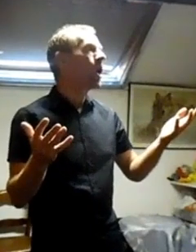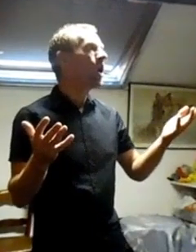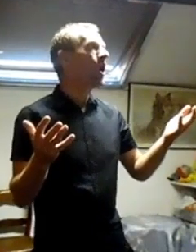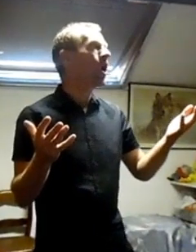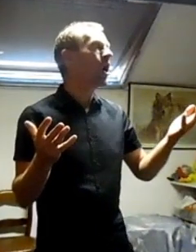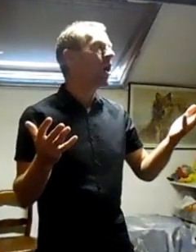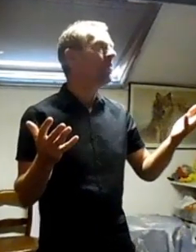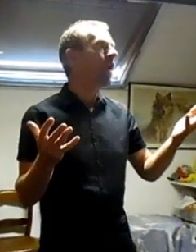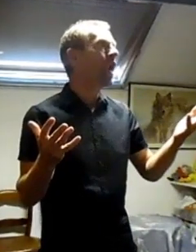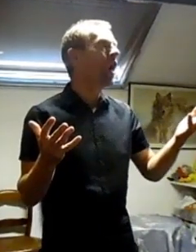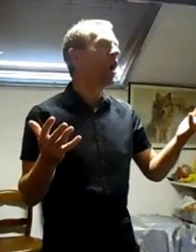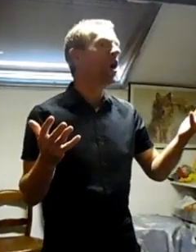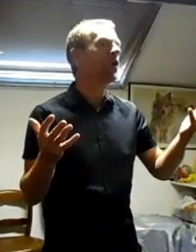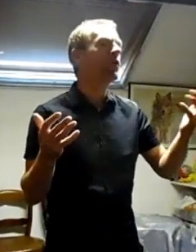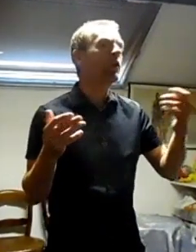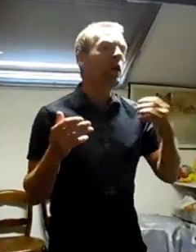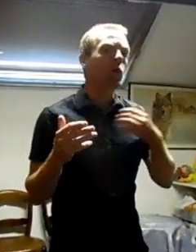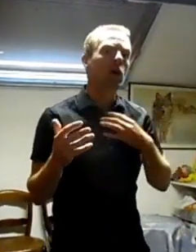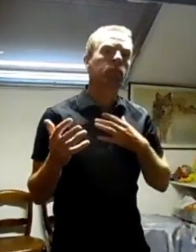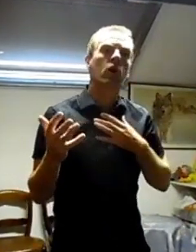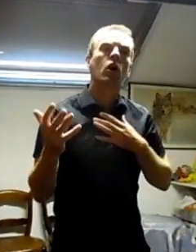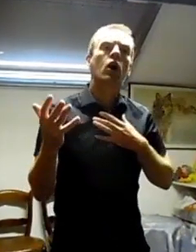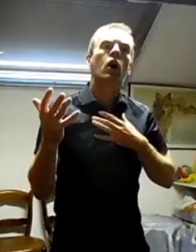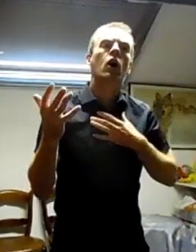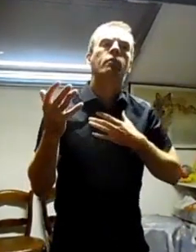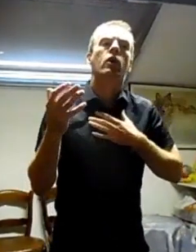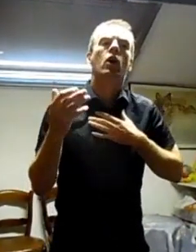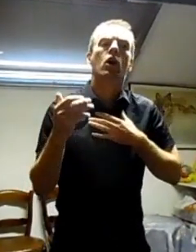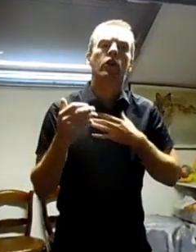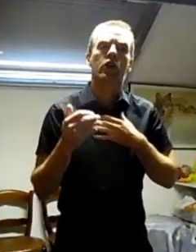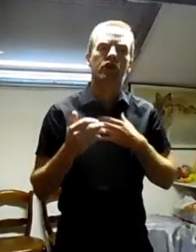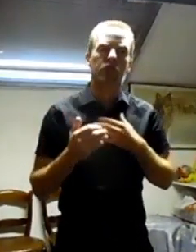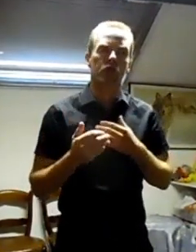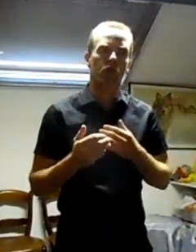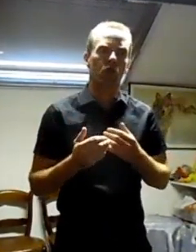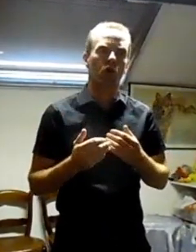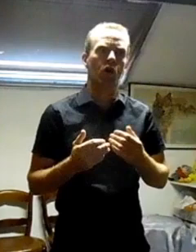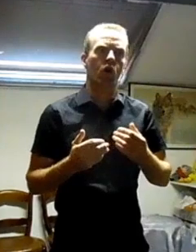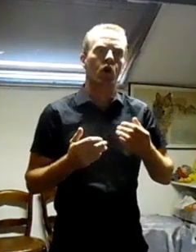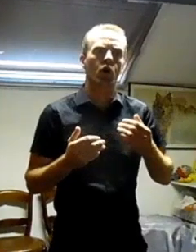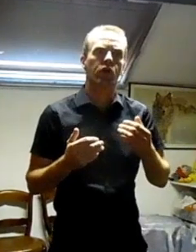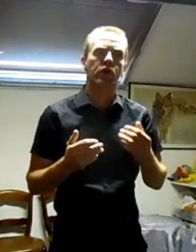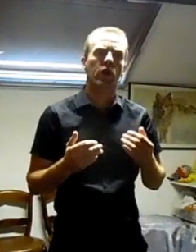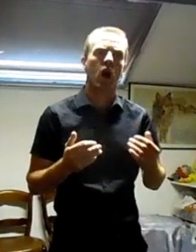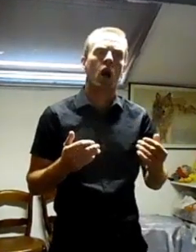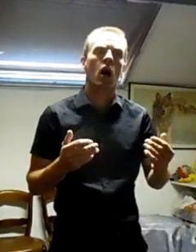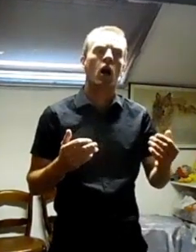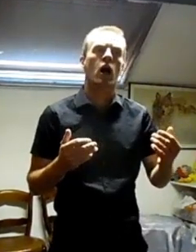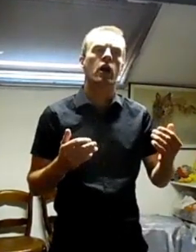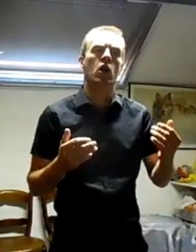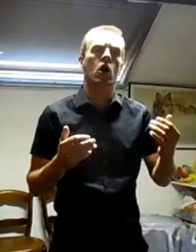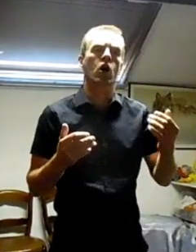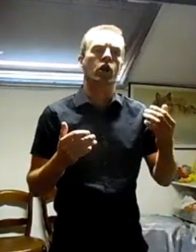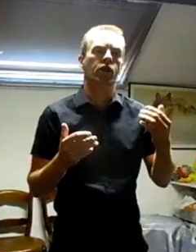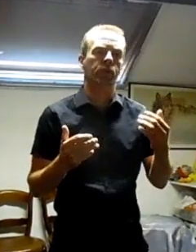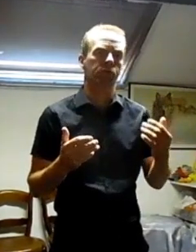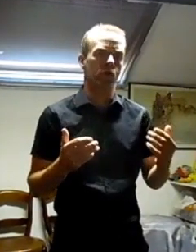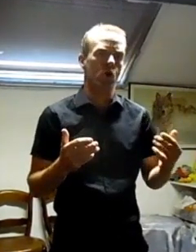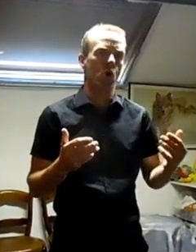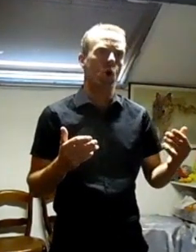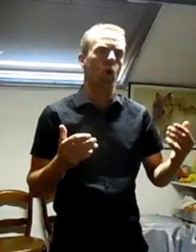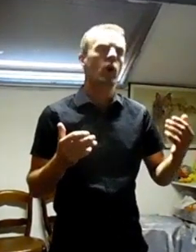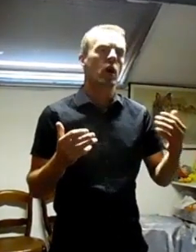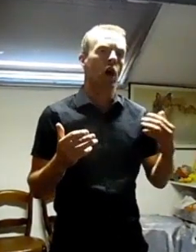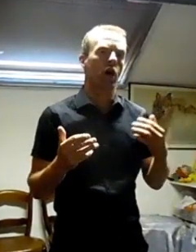Bente,